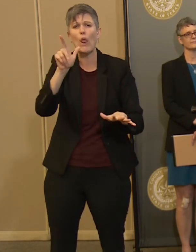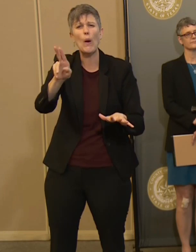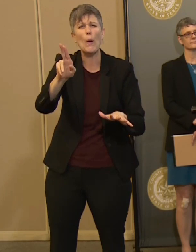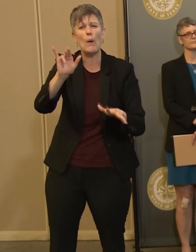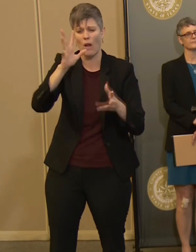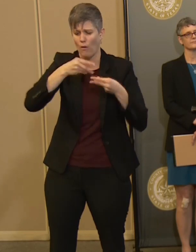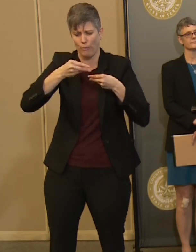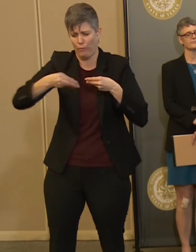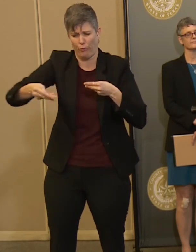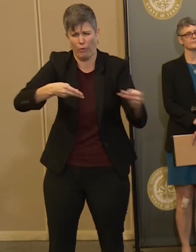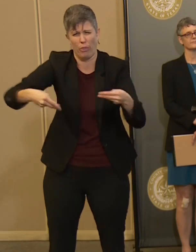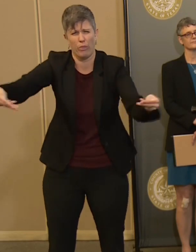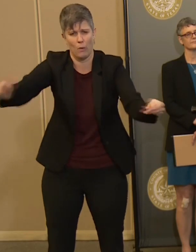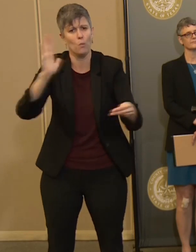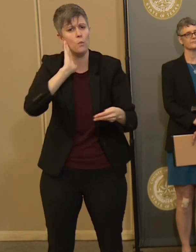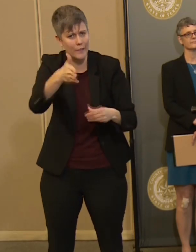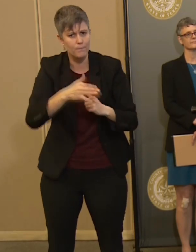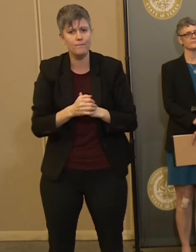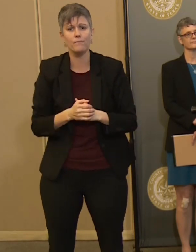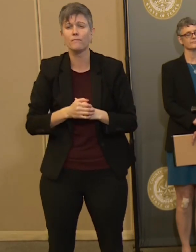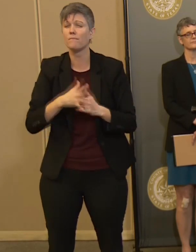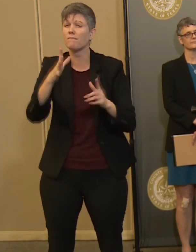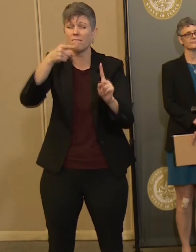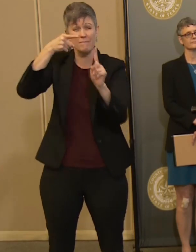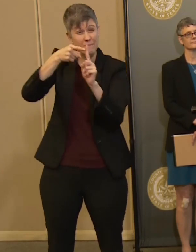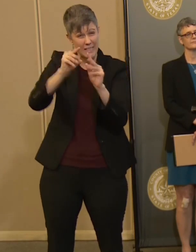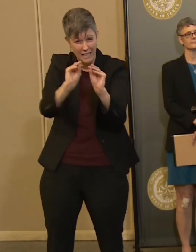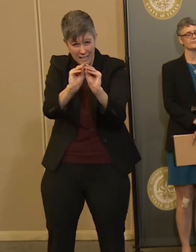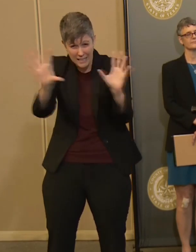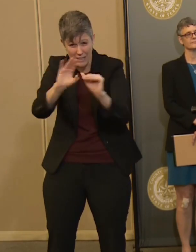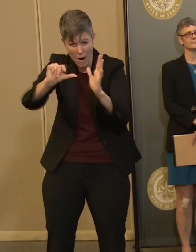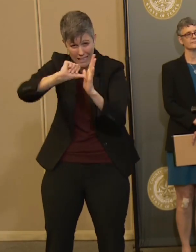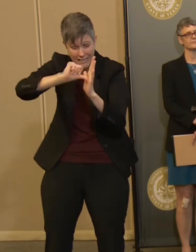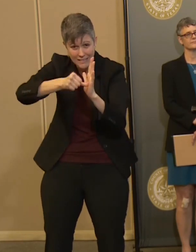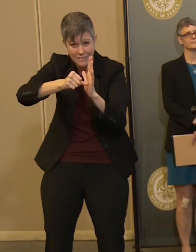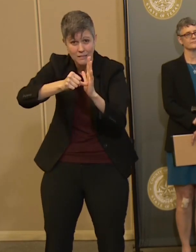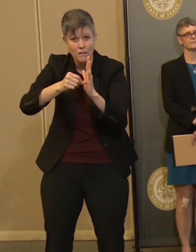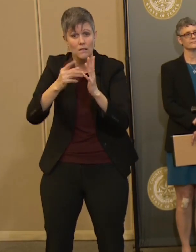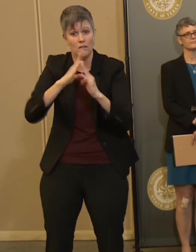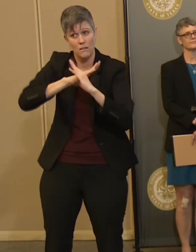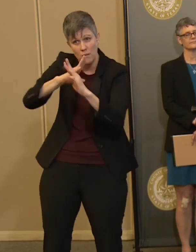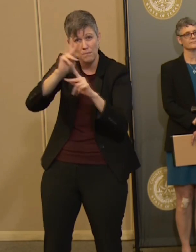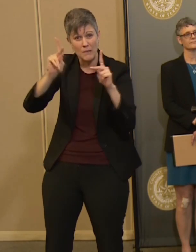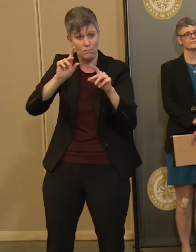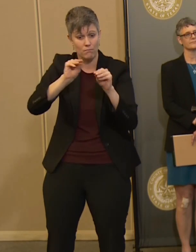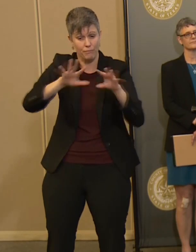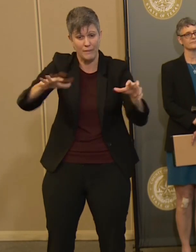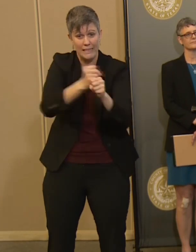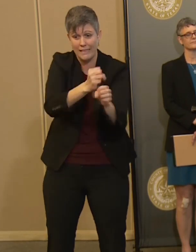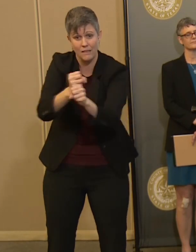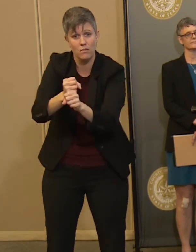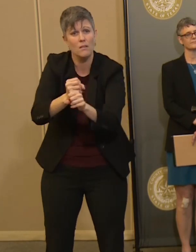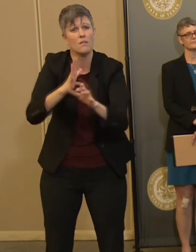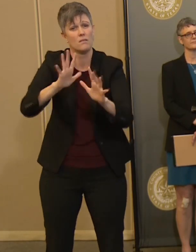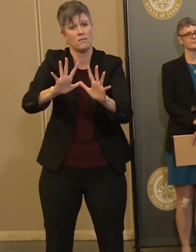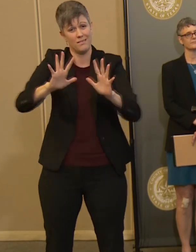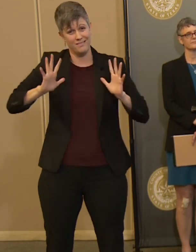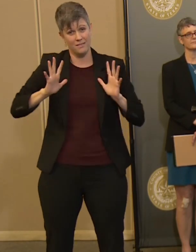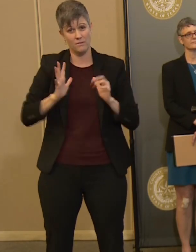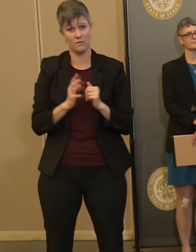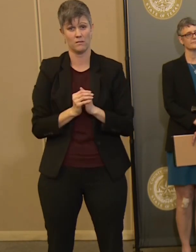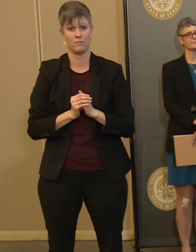trying to ensure is that everybody doesn't get it. Everybody doesn't get it at once. So what's the best way to do that?